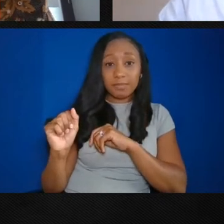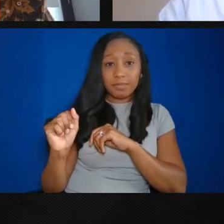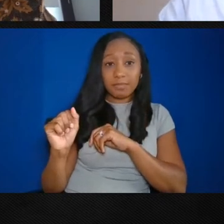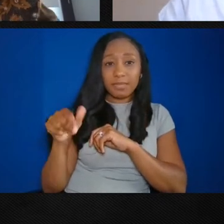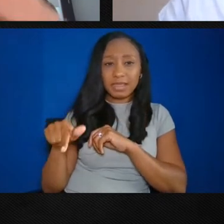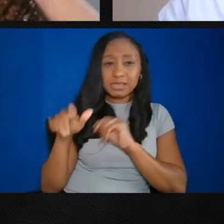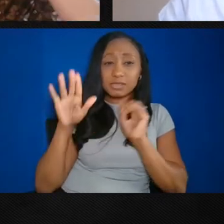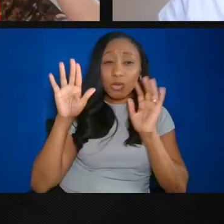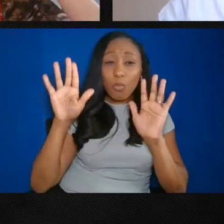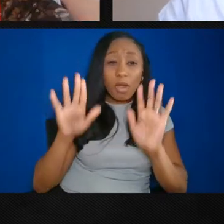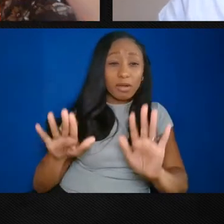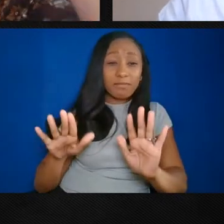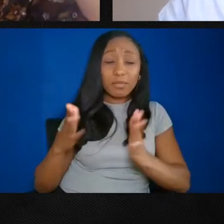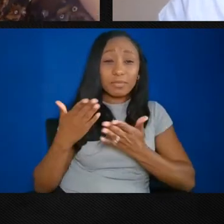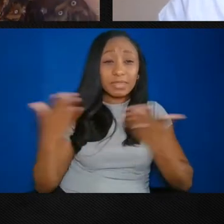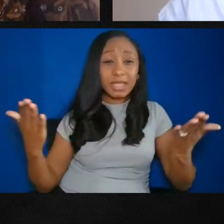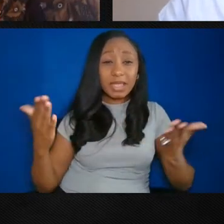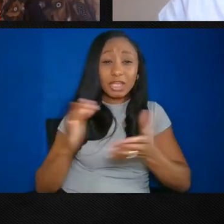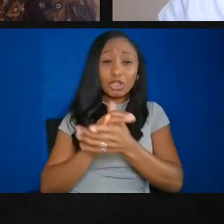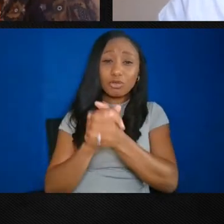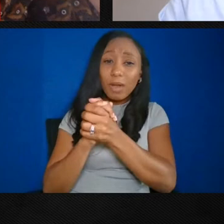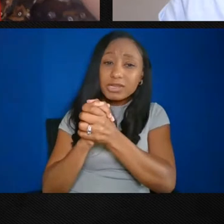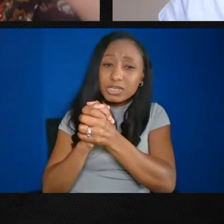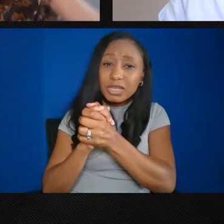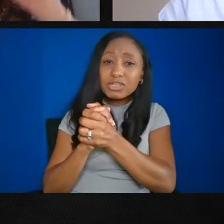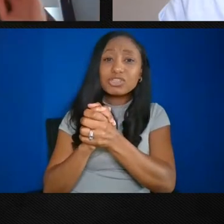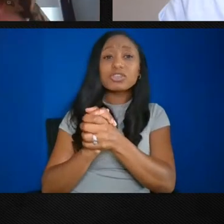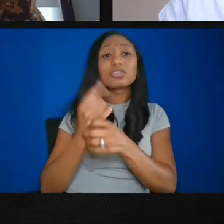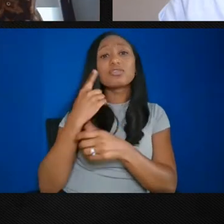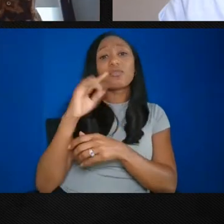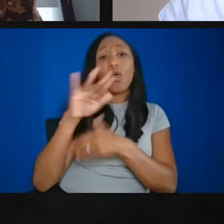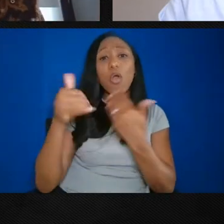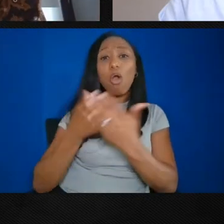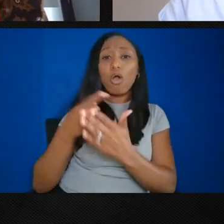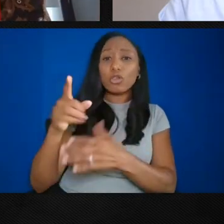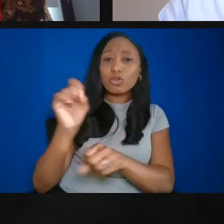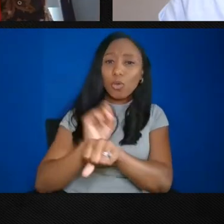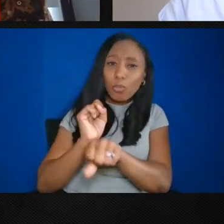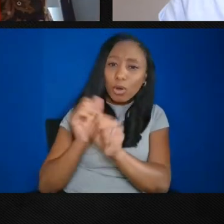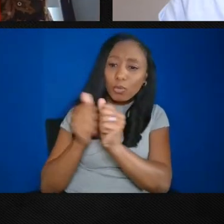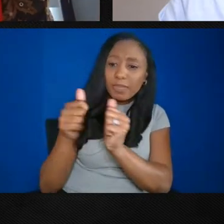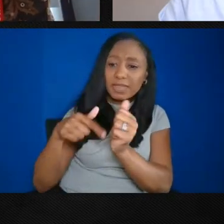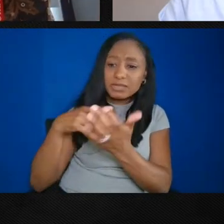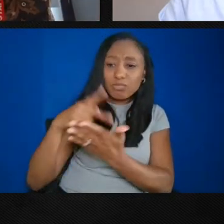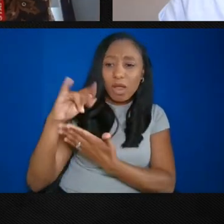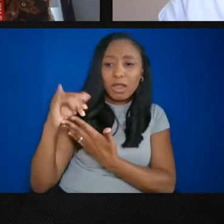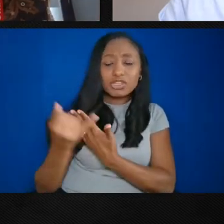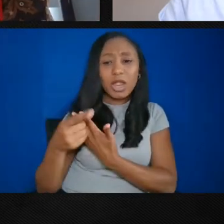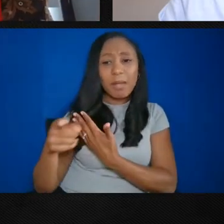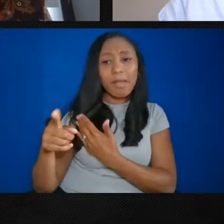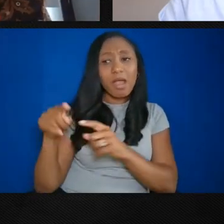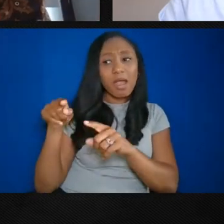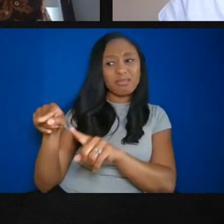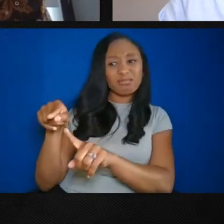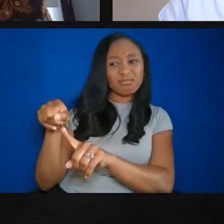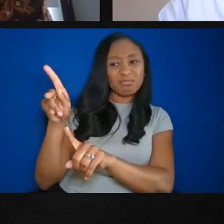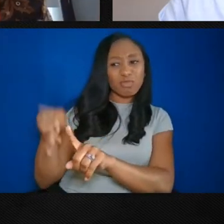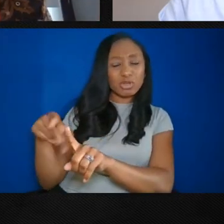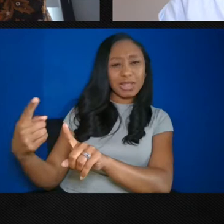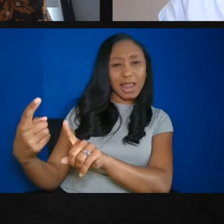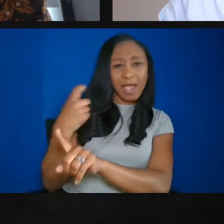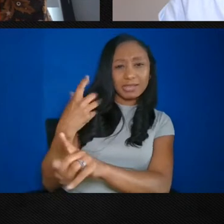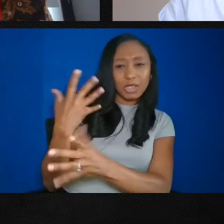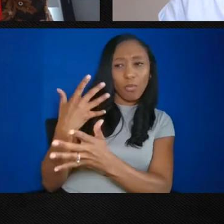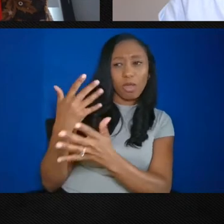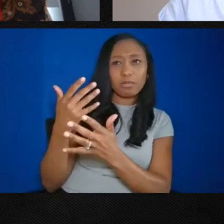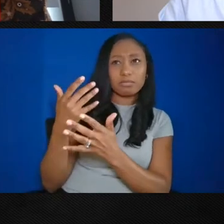is a wonderful thing. Congratulations on all of the work that you've done on this project. She's also asking, what are some of the future